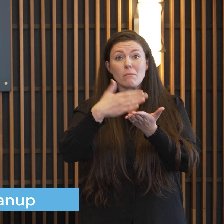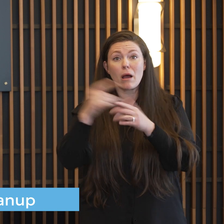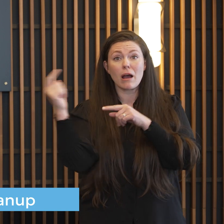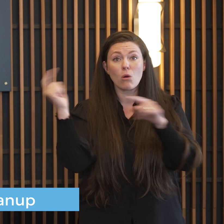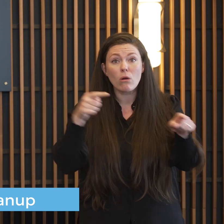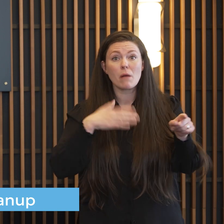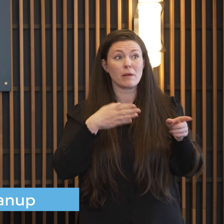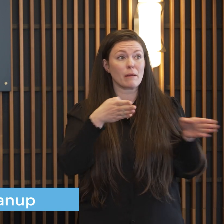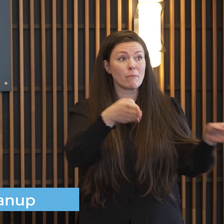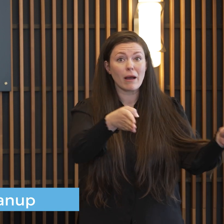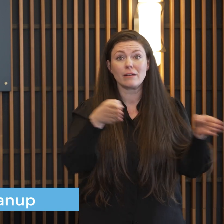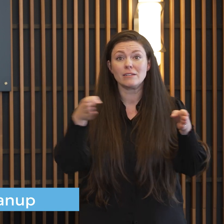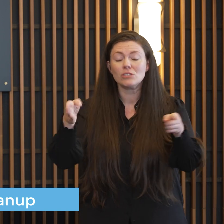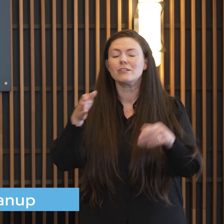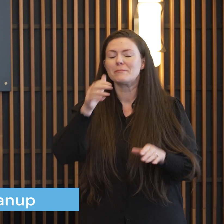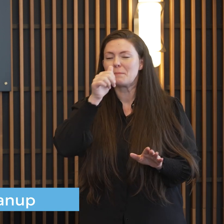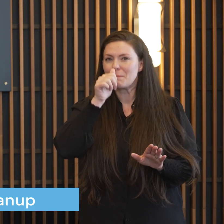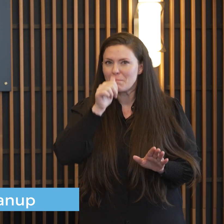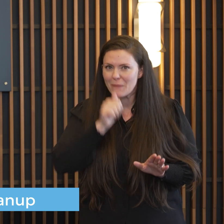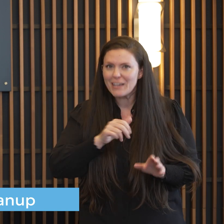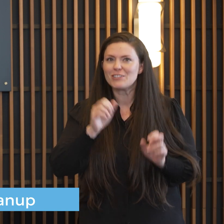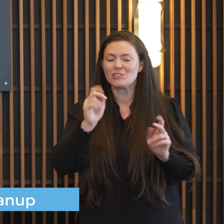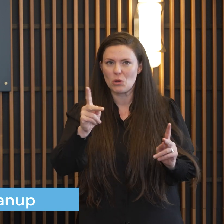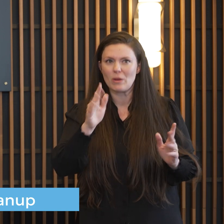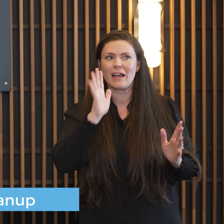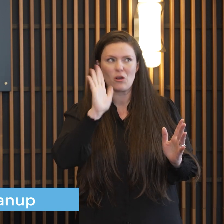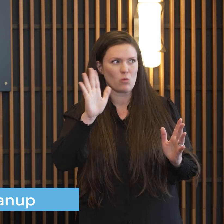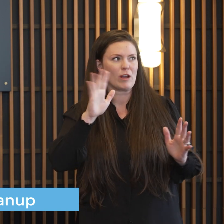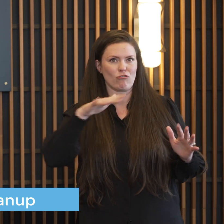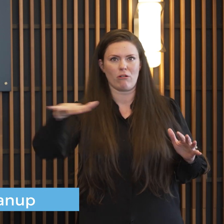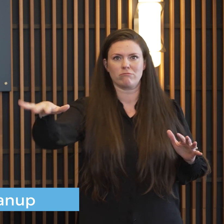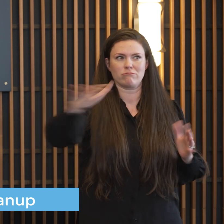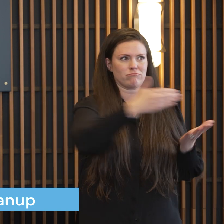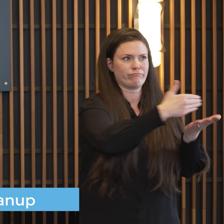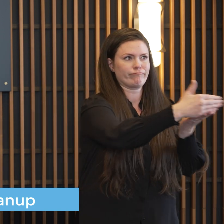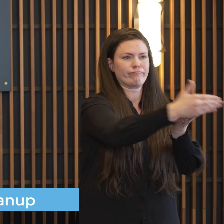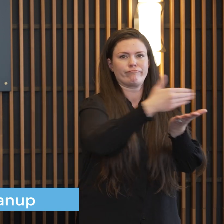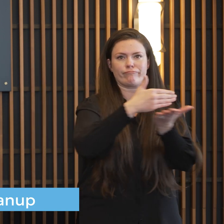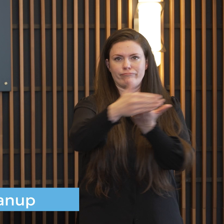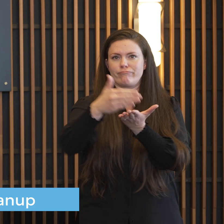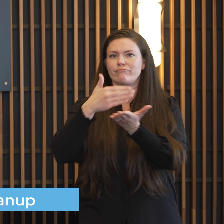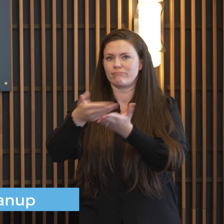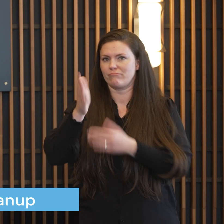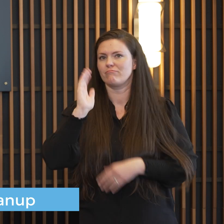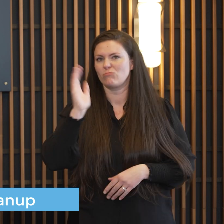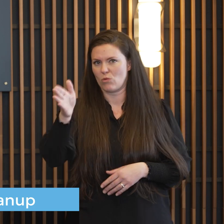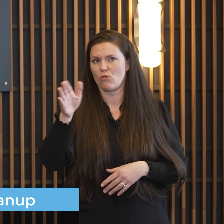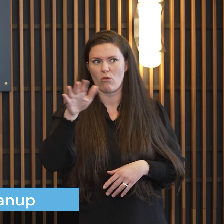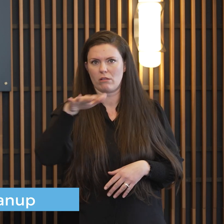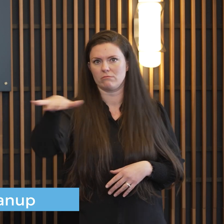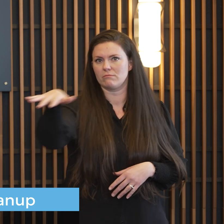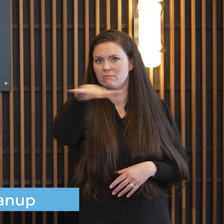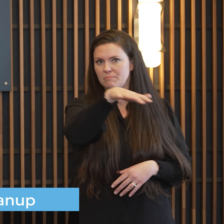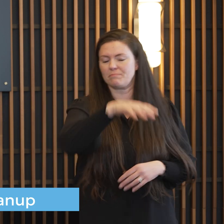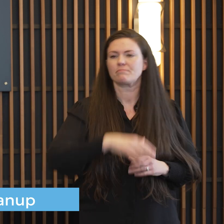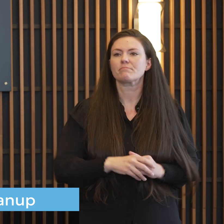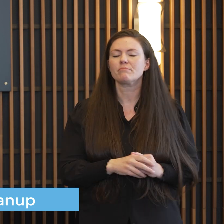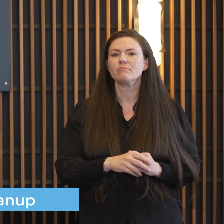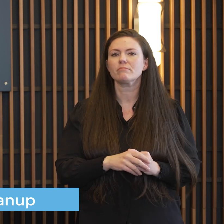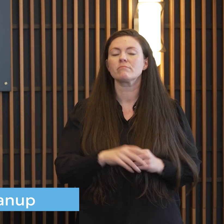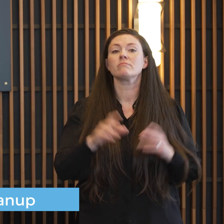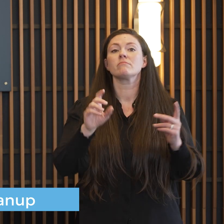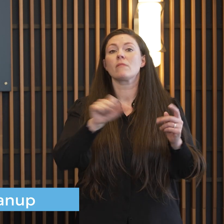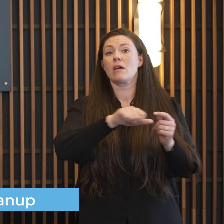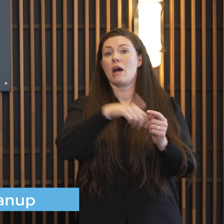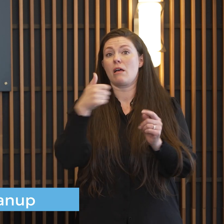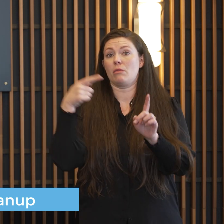street and just patience or we're getting there we're working through the zones right now the other theme and I'll and then I'll